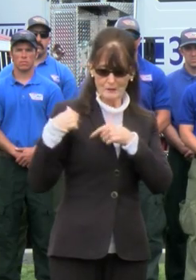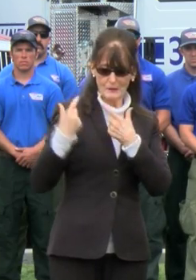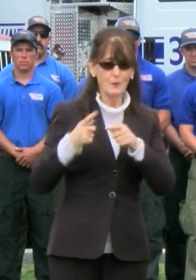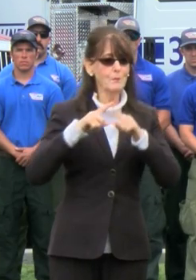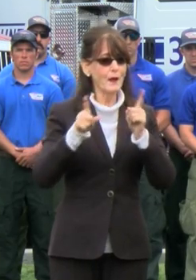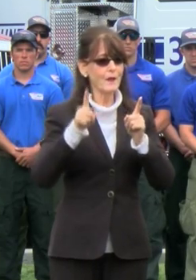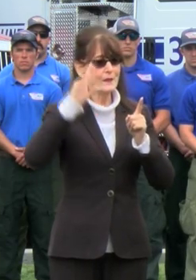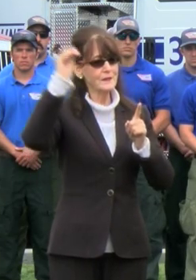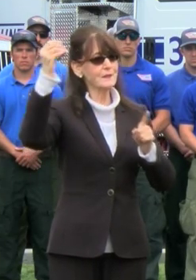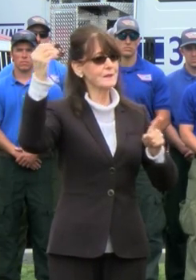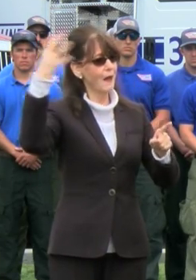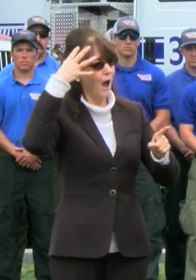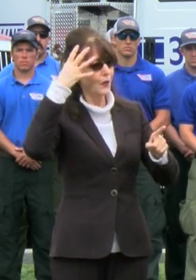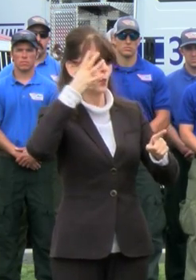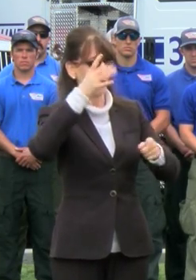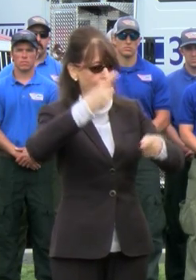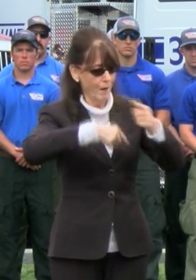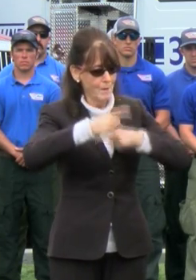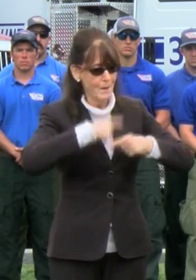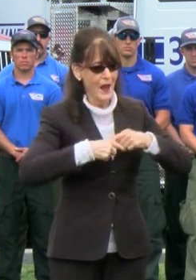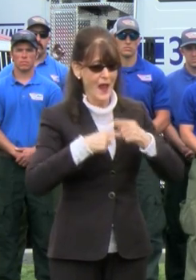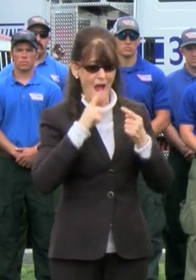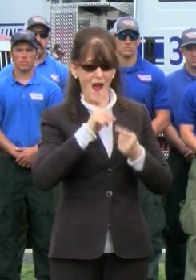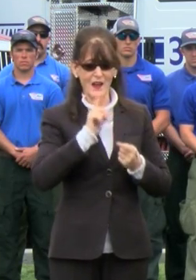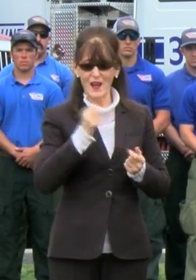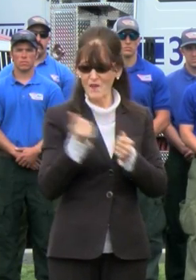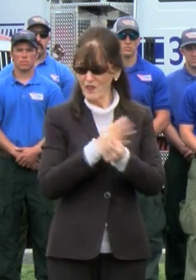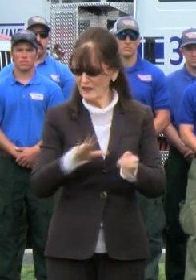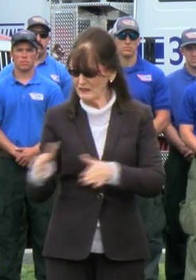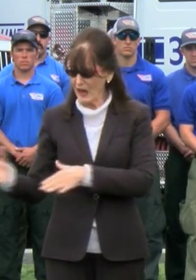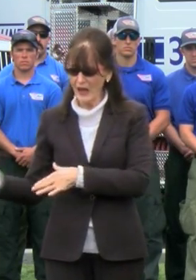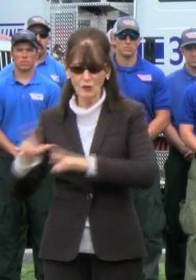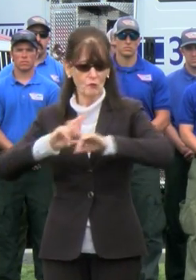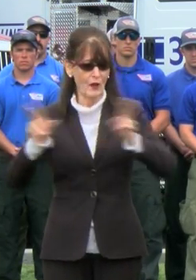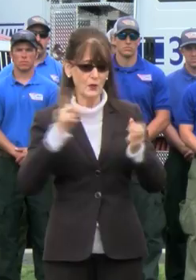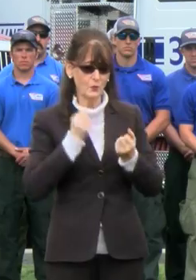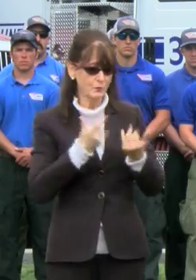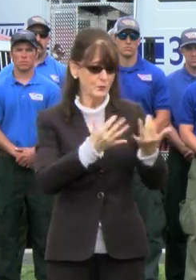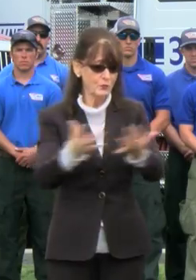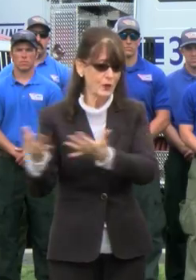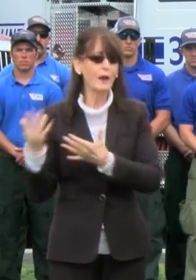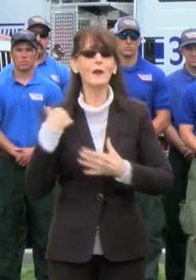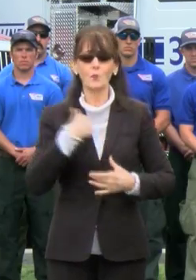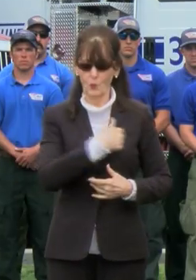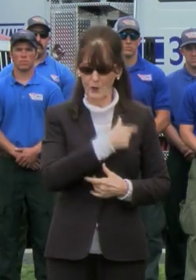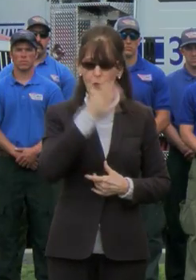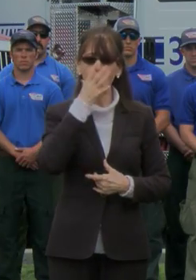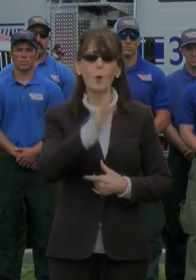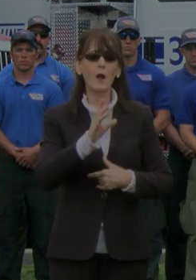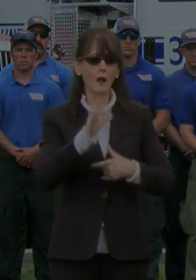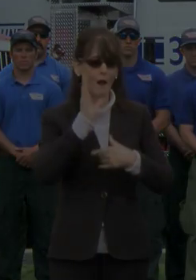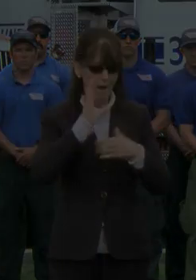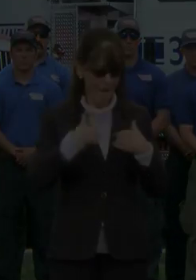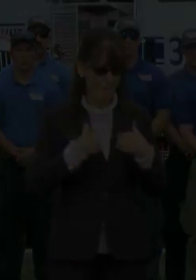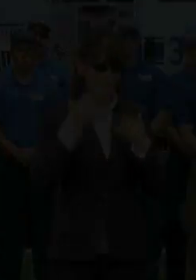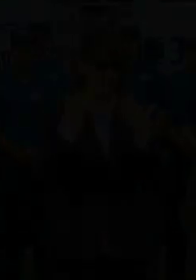sun will be out, the fuel conditions are ripe for burning, and we will be in fire season. Thank you.